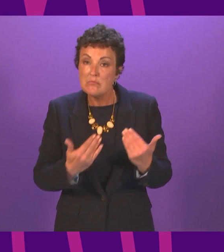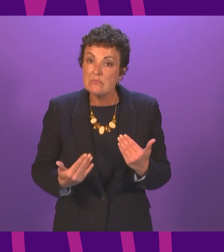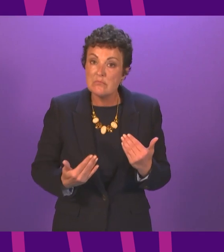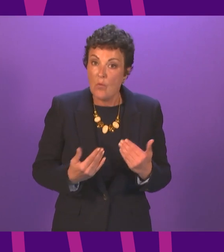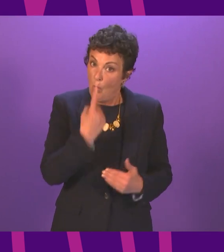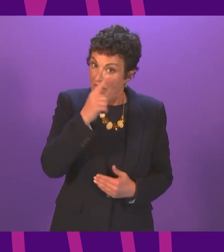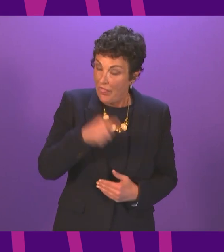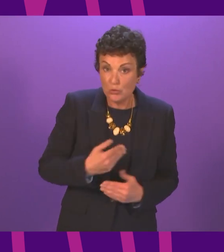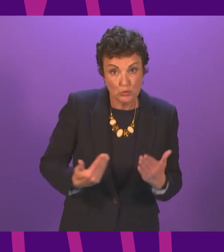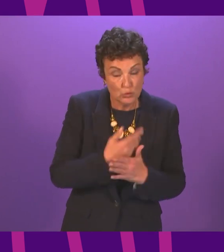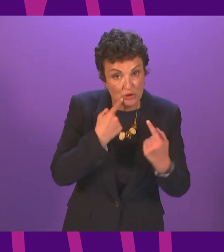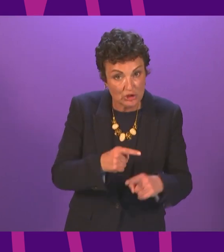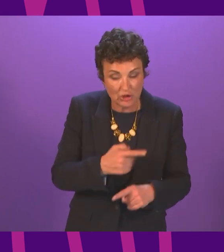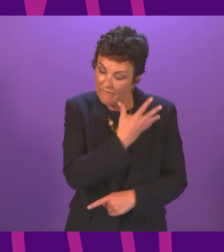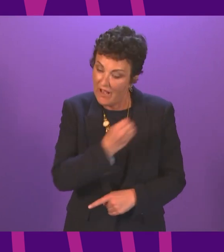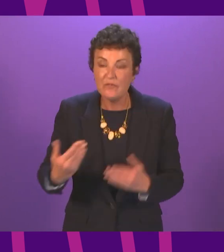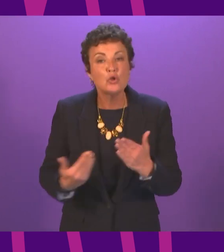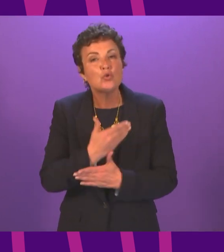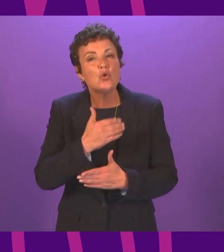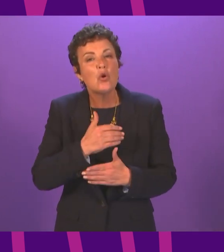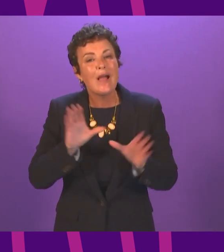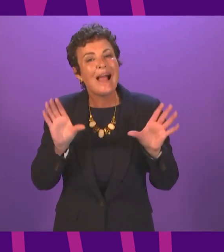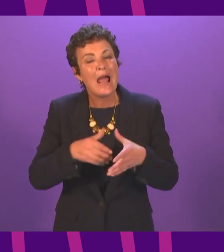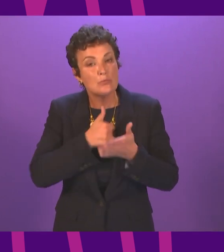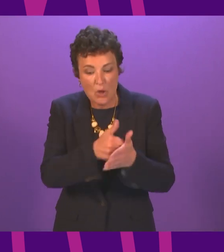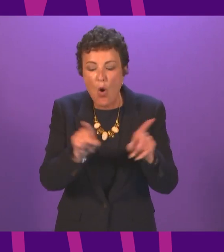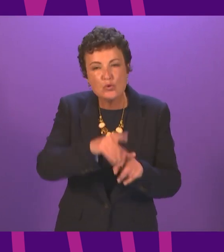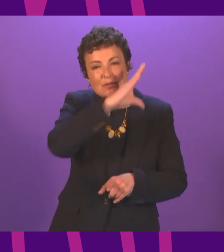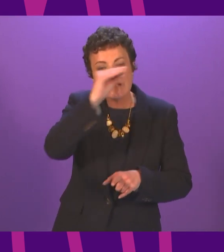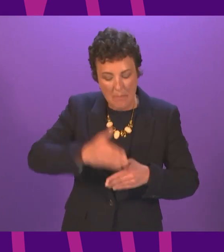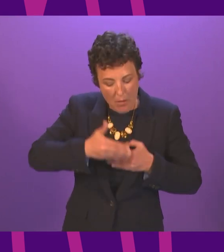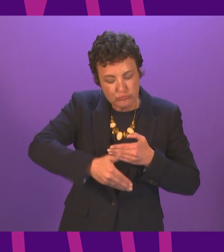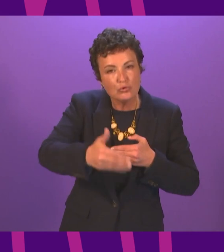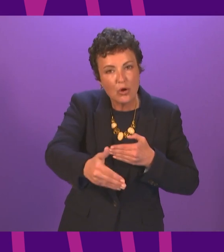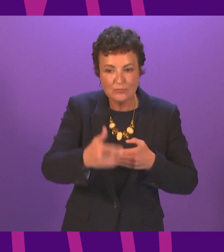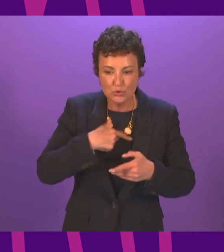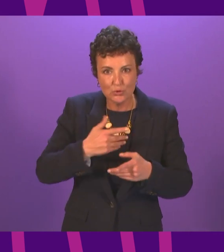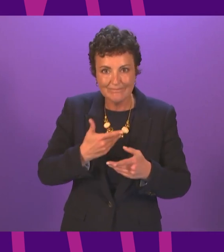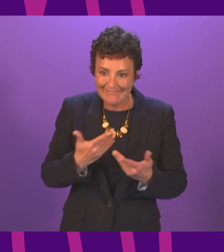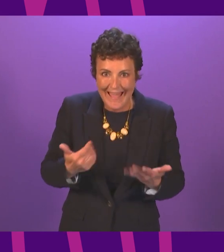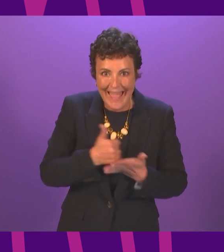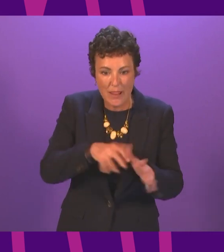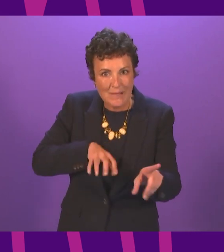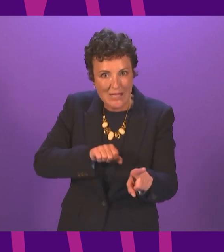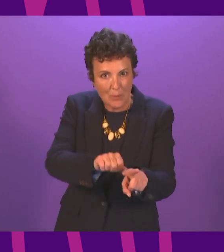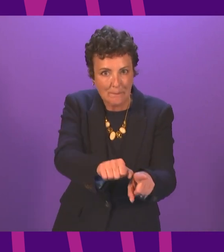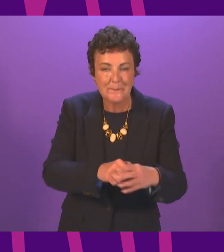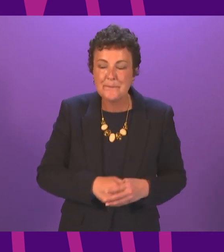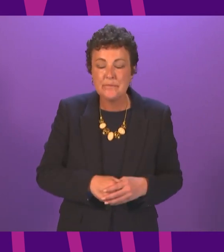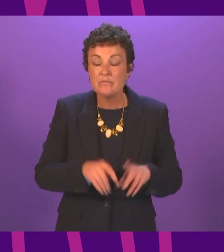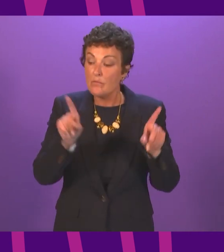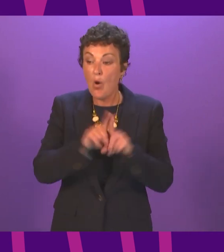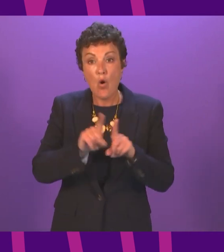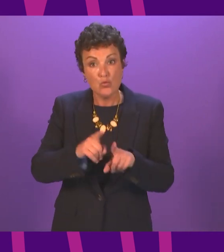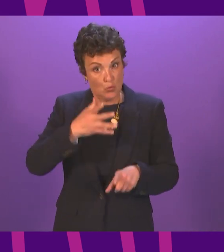500 classroom assistants and summer programmes to support recovery and our education system the commitment to fund 5,000 short